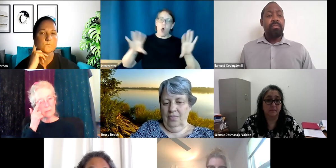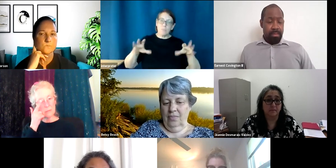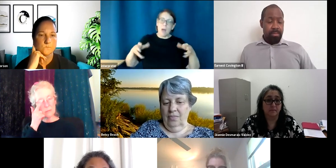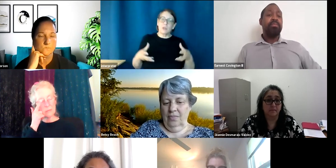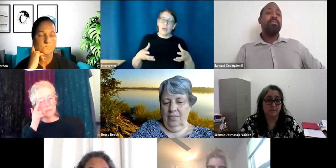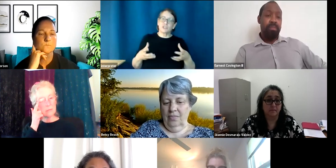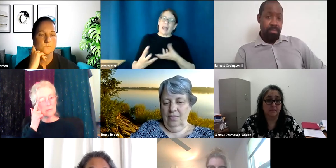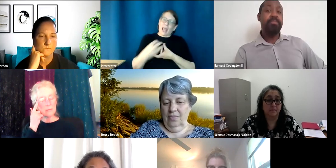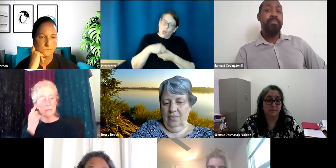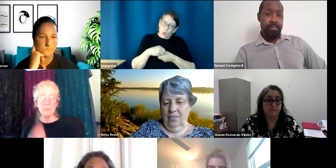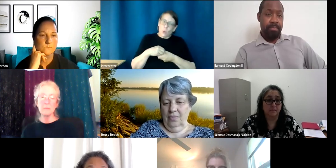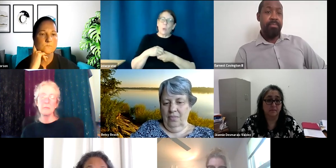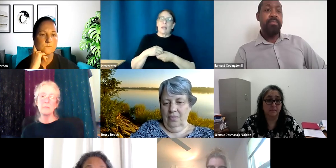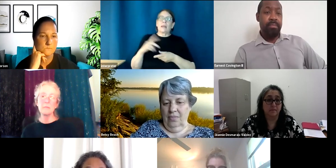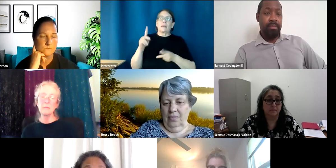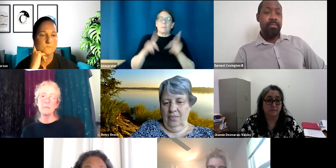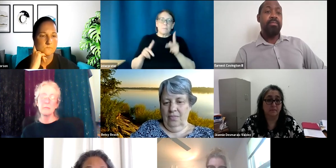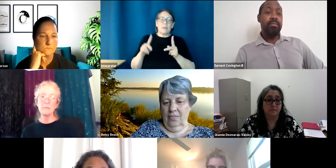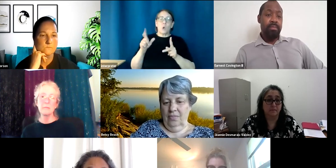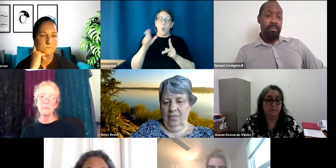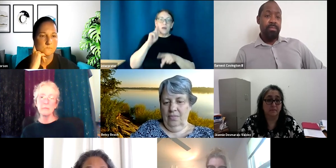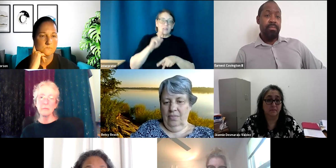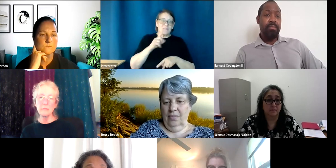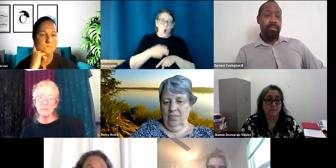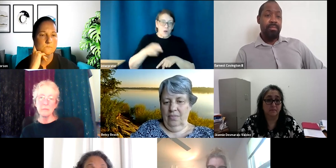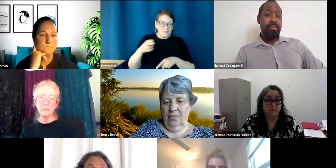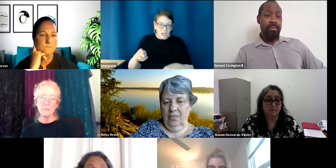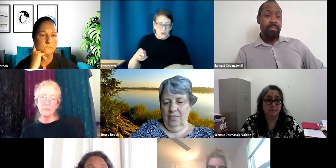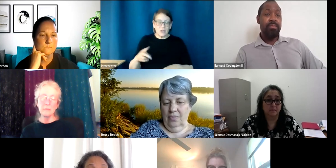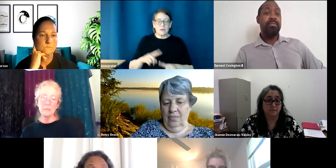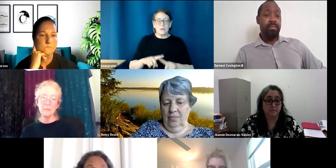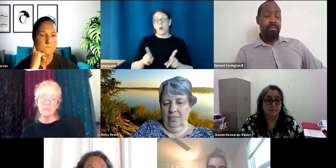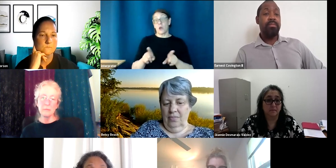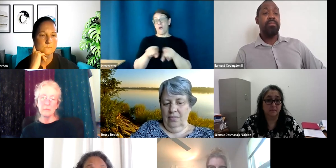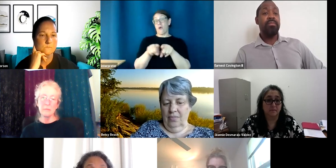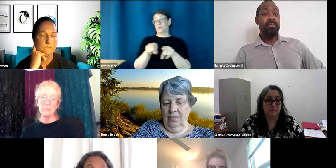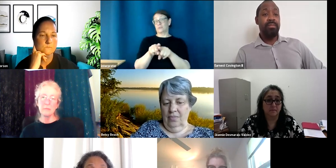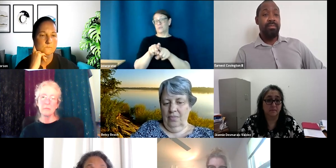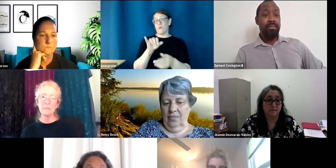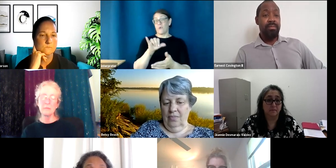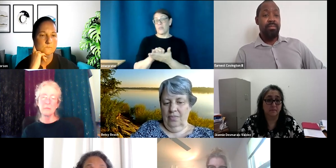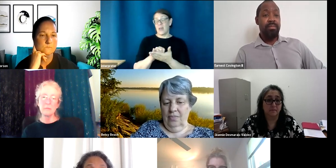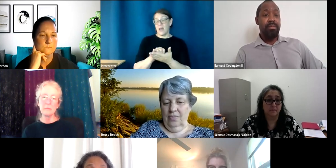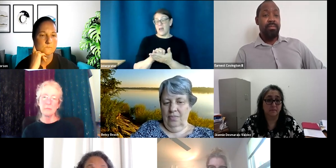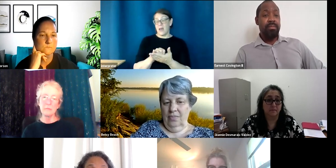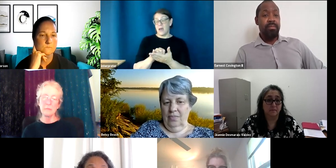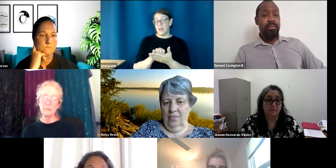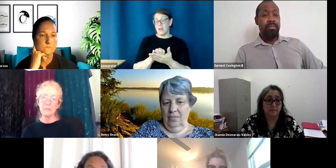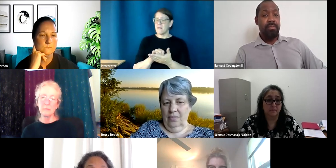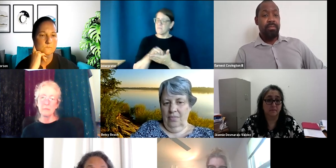of persons, uh, who are deaf and hard of hearing. Um, but also that, um, that we're looking at